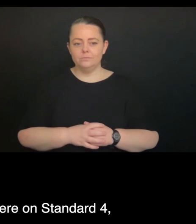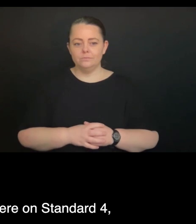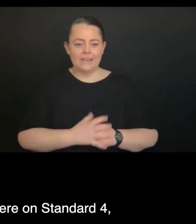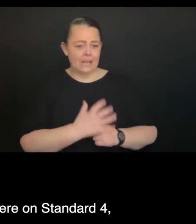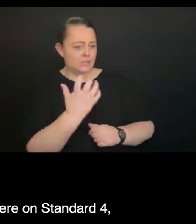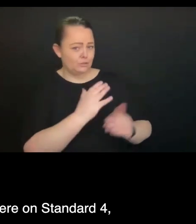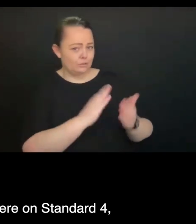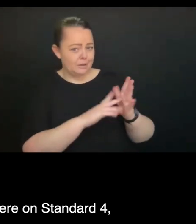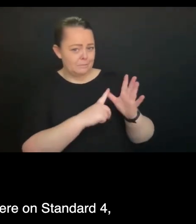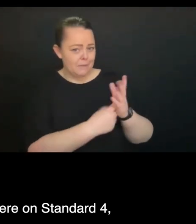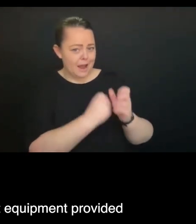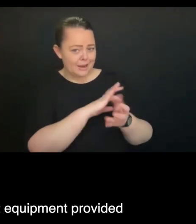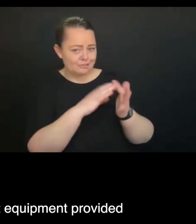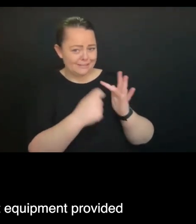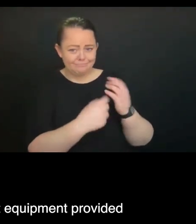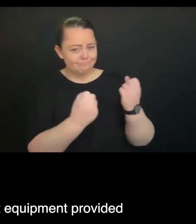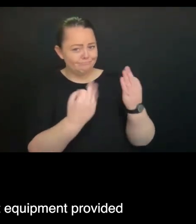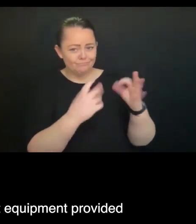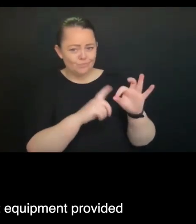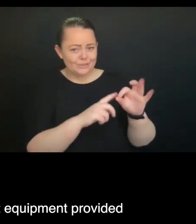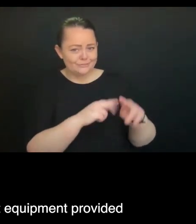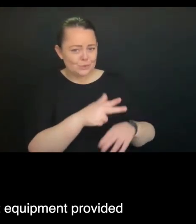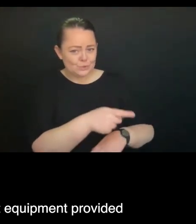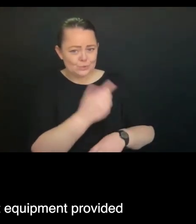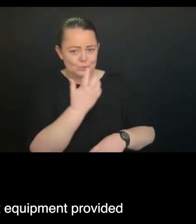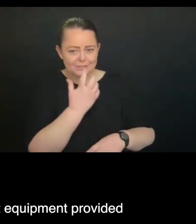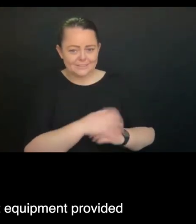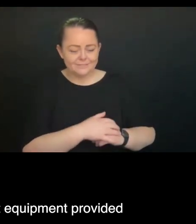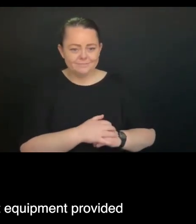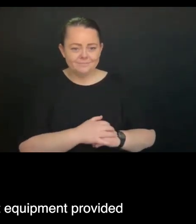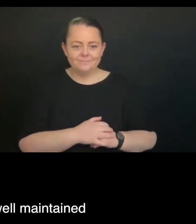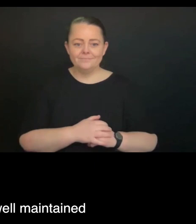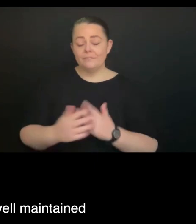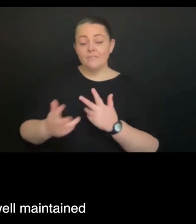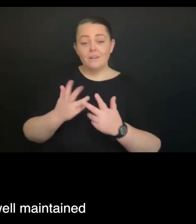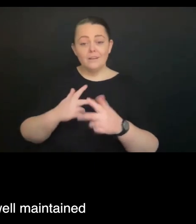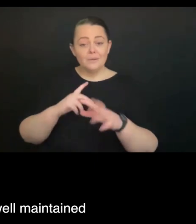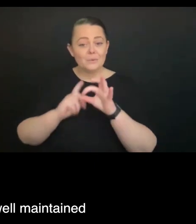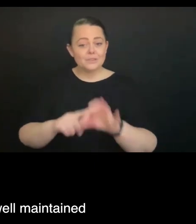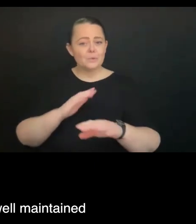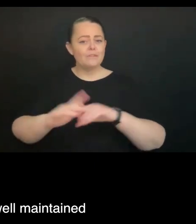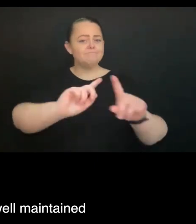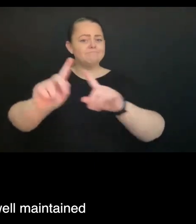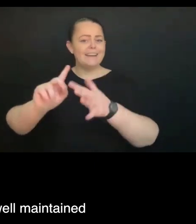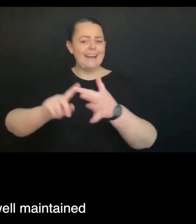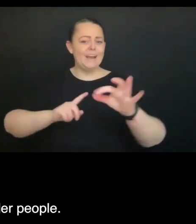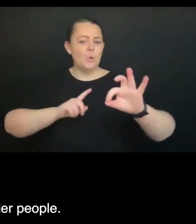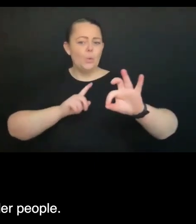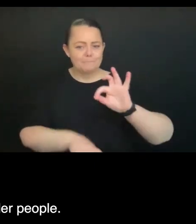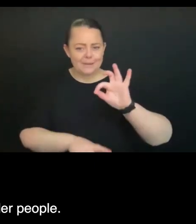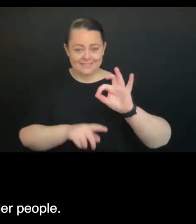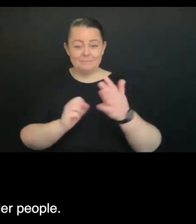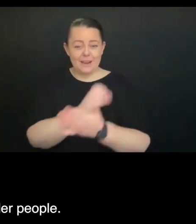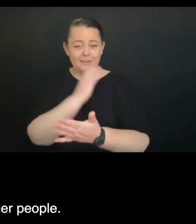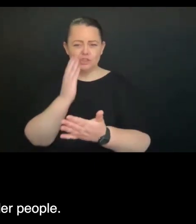question's come through here on standard four, the environment, where we talk about equipment provided by the provider is safe, clean, well-maintained and